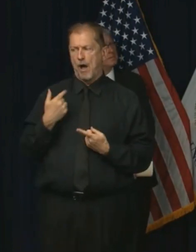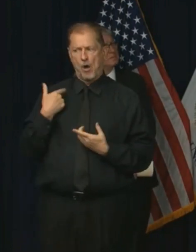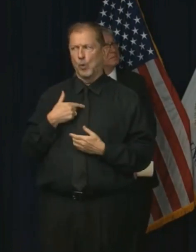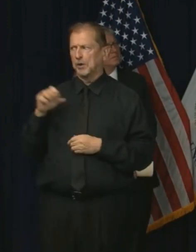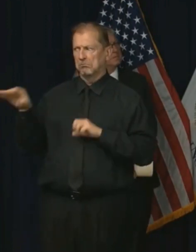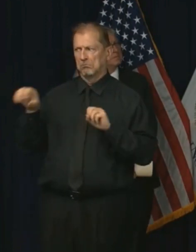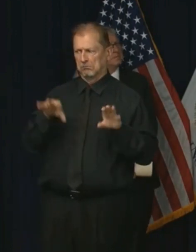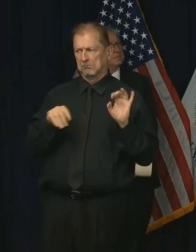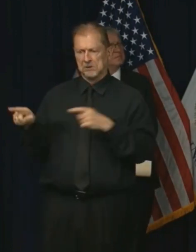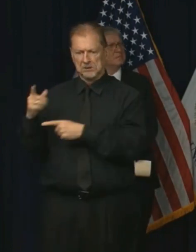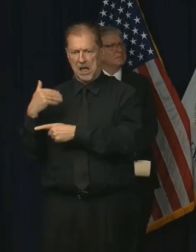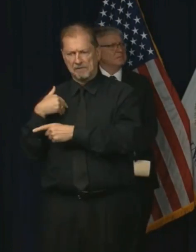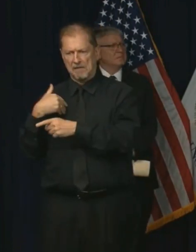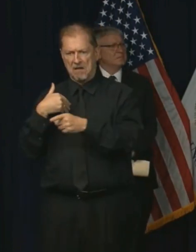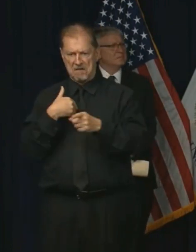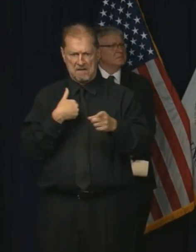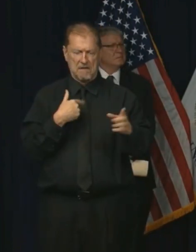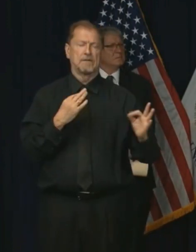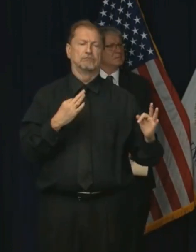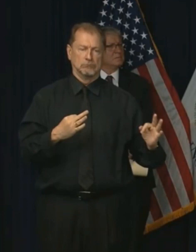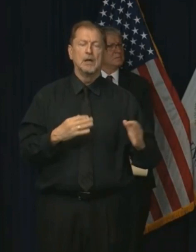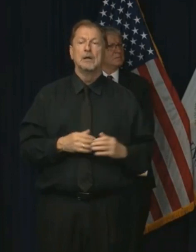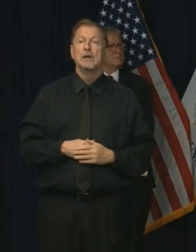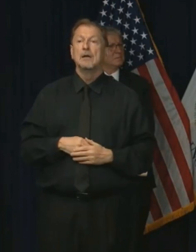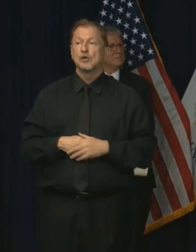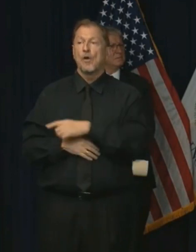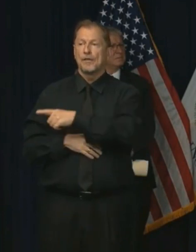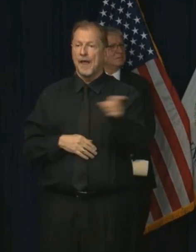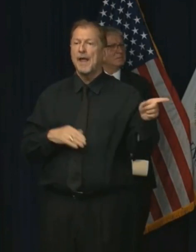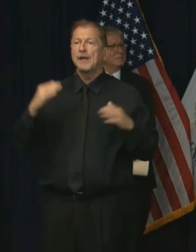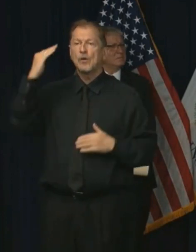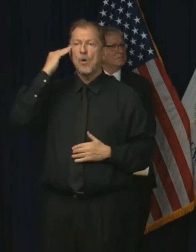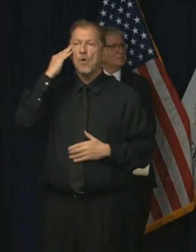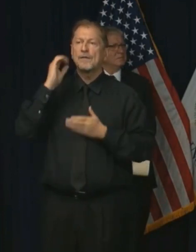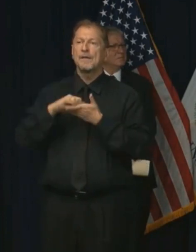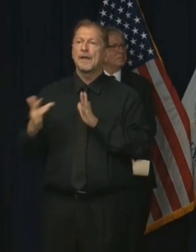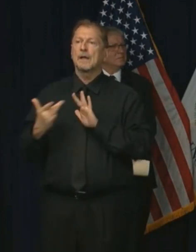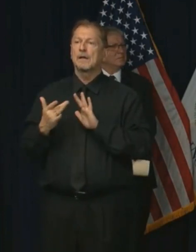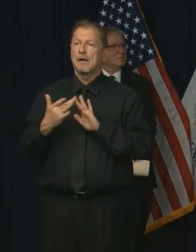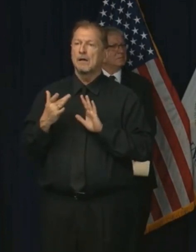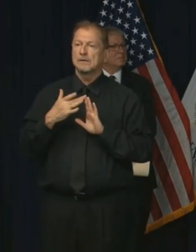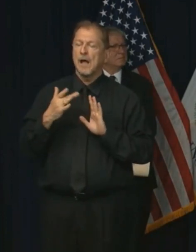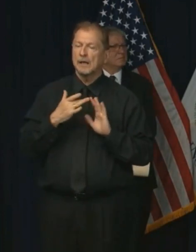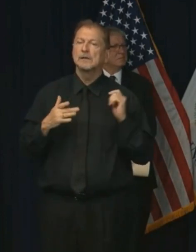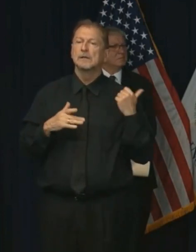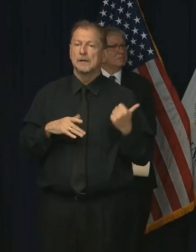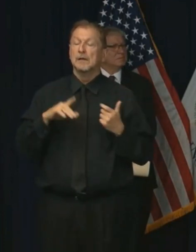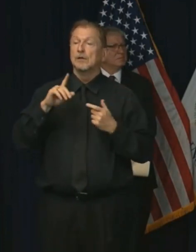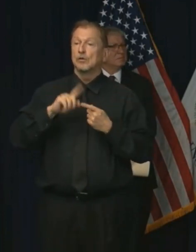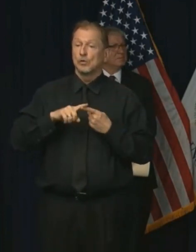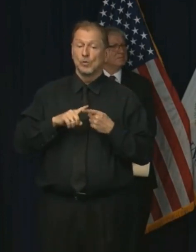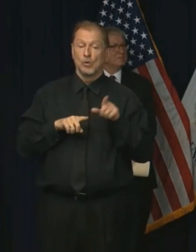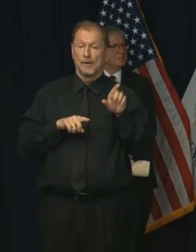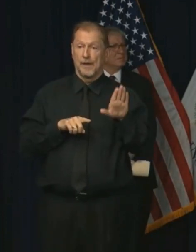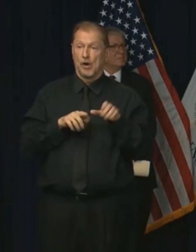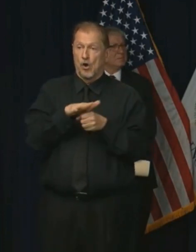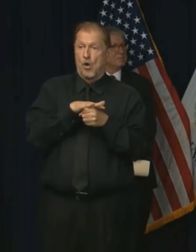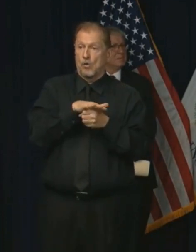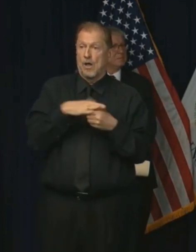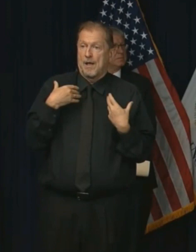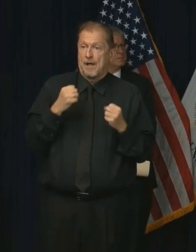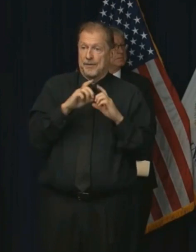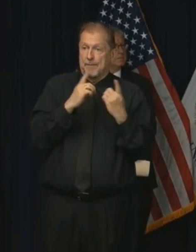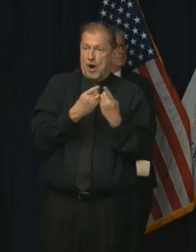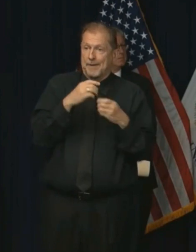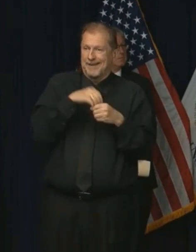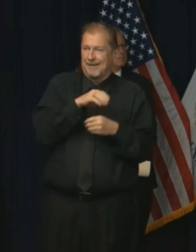the facilities, but if for some reason that happens, they know, the facilities know that they can reach out either to their local health department in